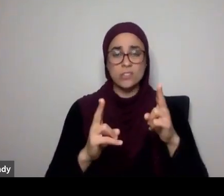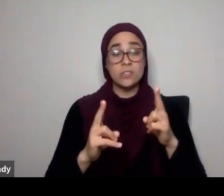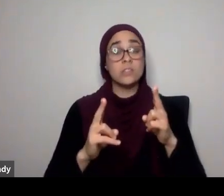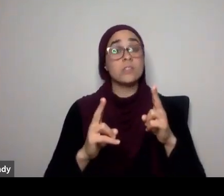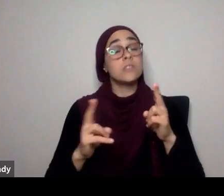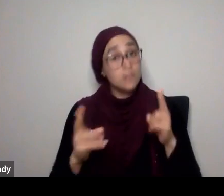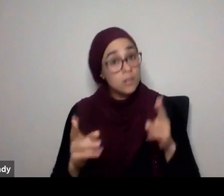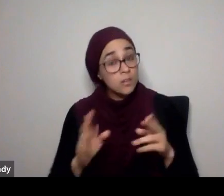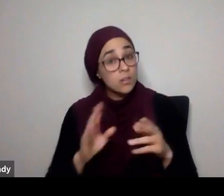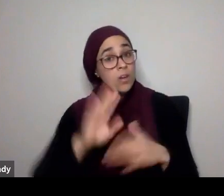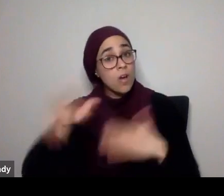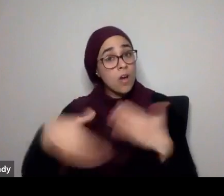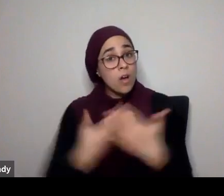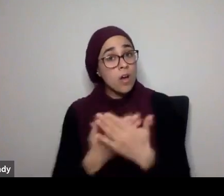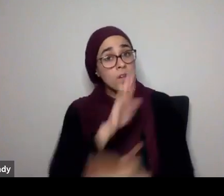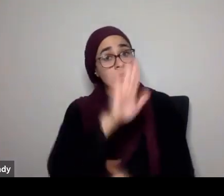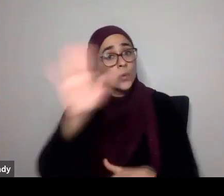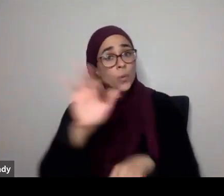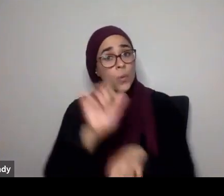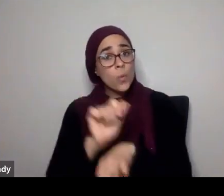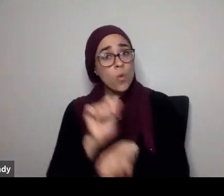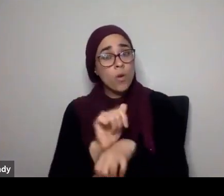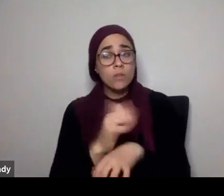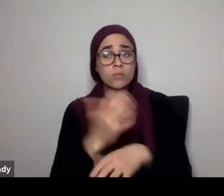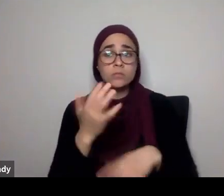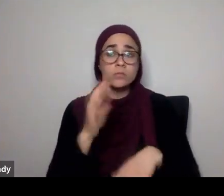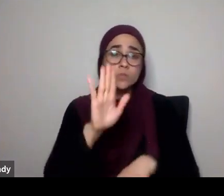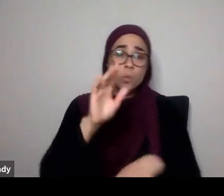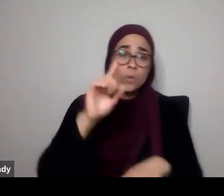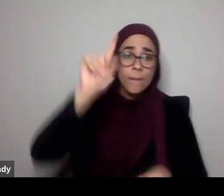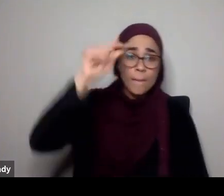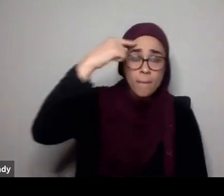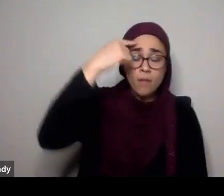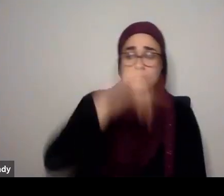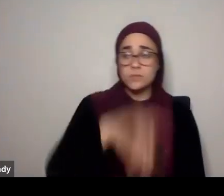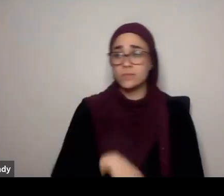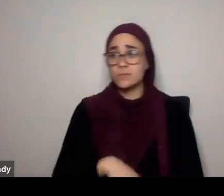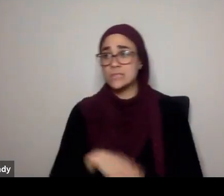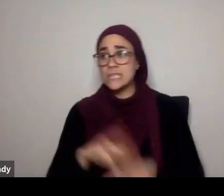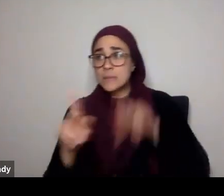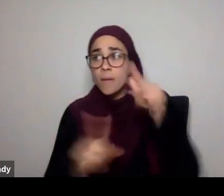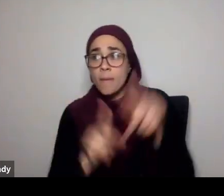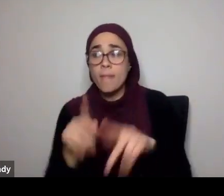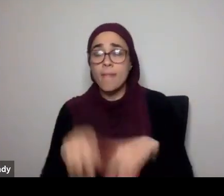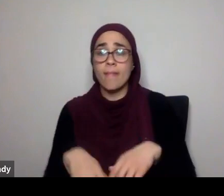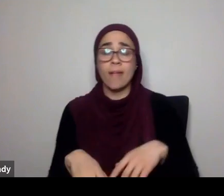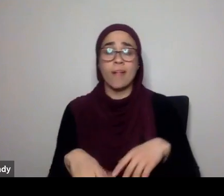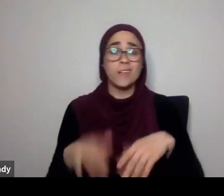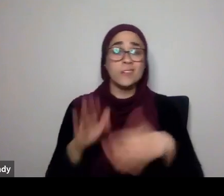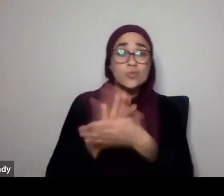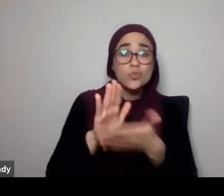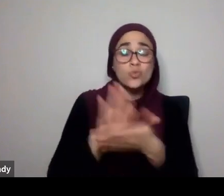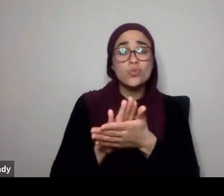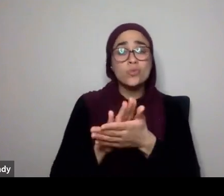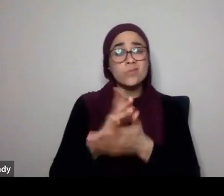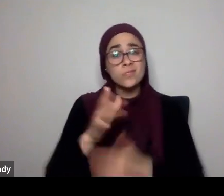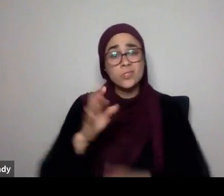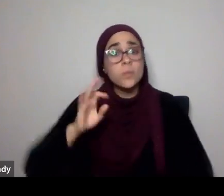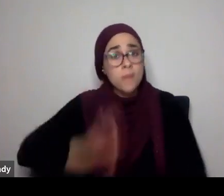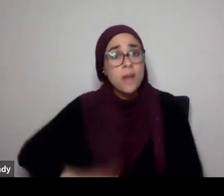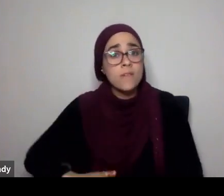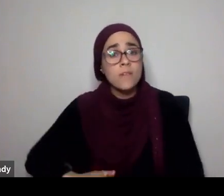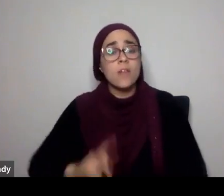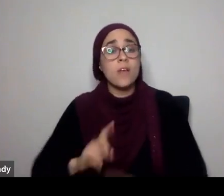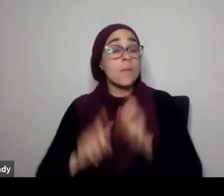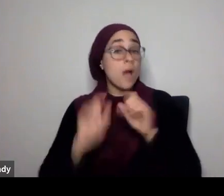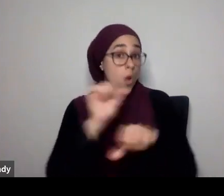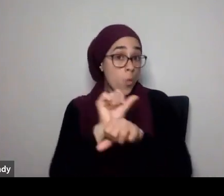your boss, the work that you do for school, all of that you're doing, and you're benefiting a little bit, but especially for work, you're doing it for other people.